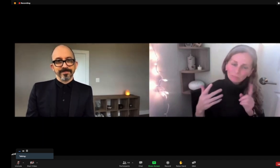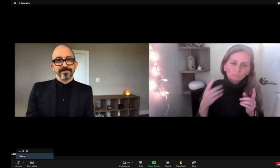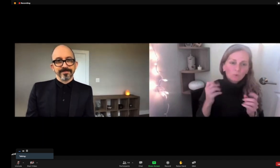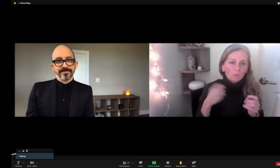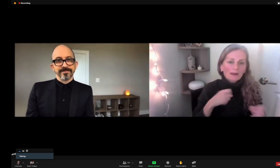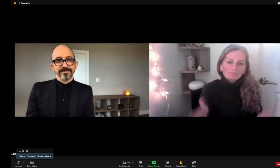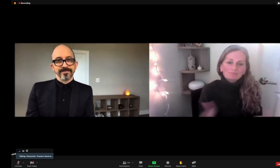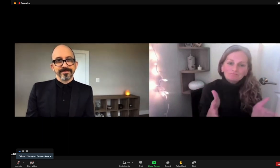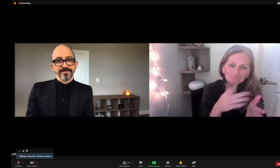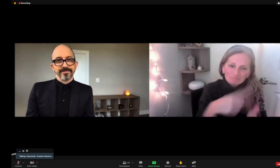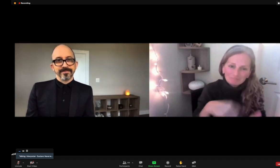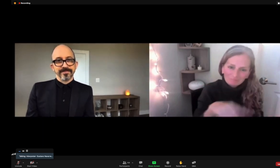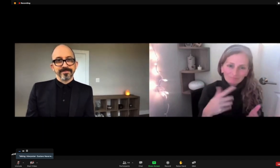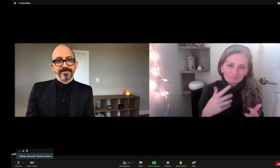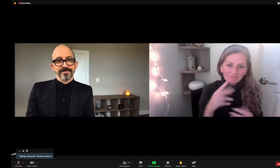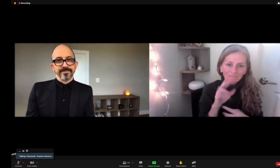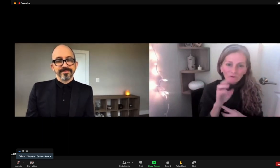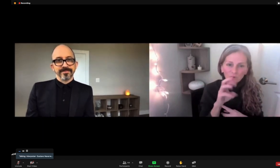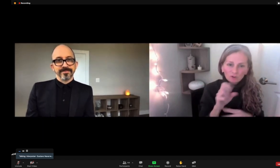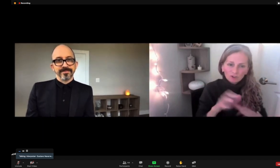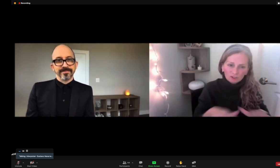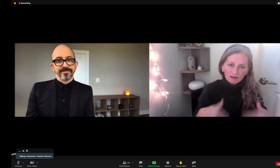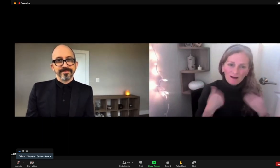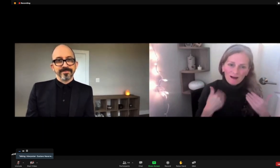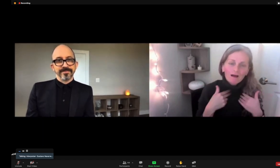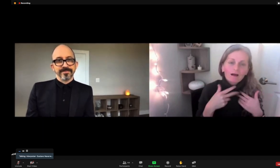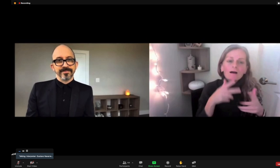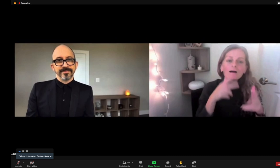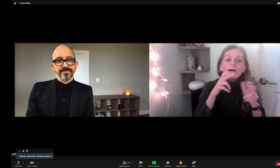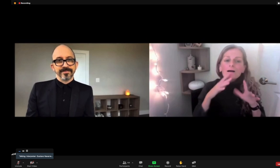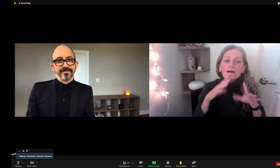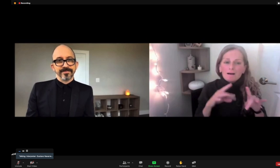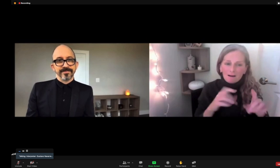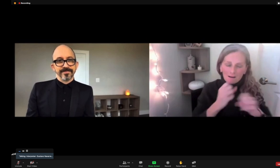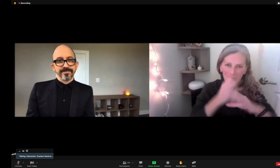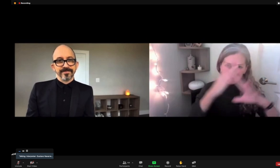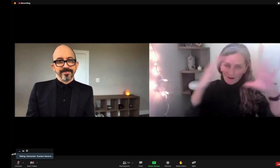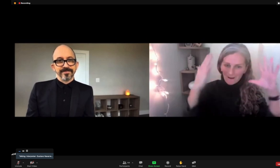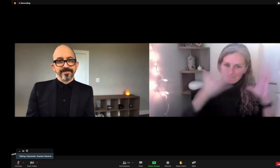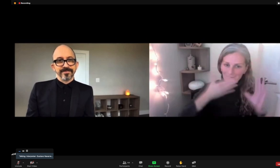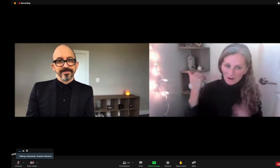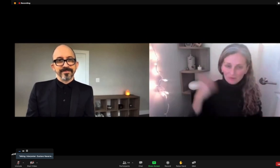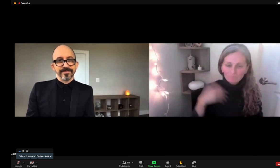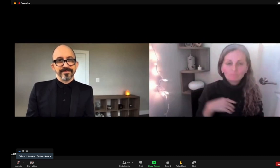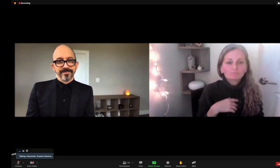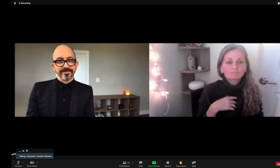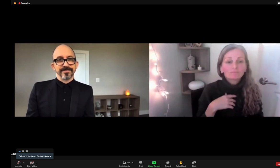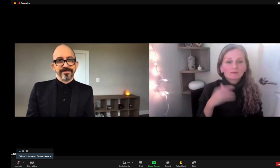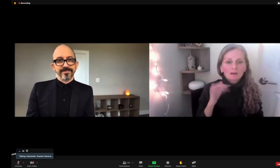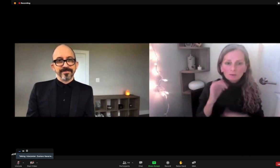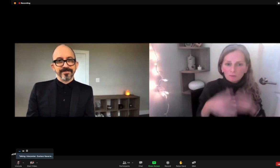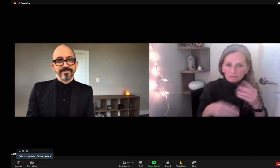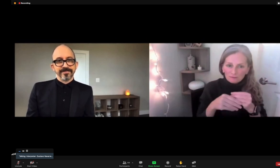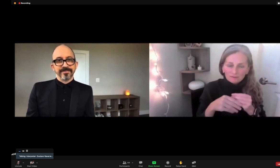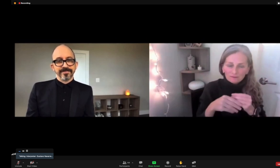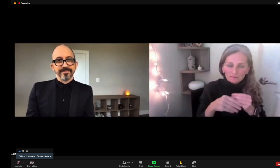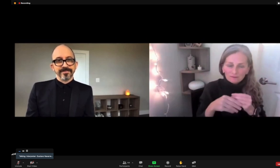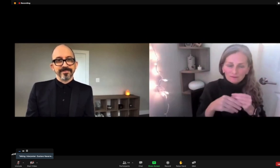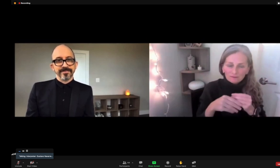So I we very much want to make sure that deaf children have this bilingual access. We also